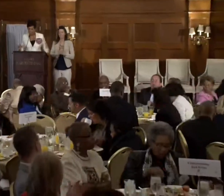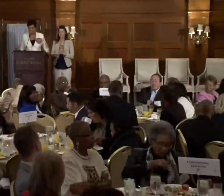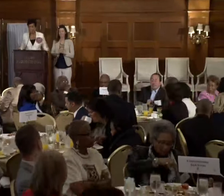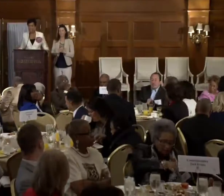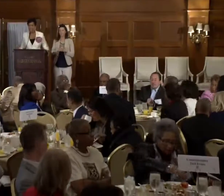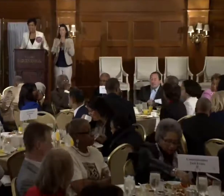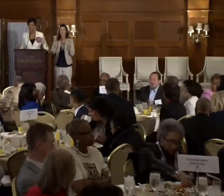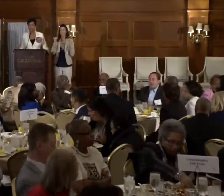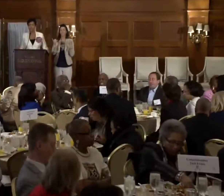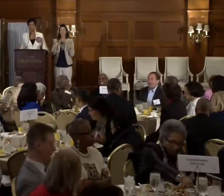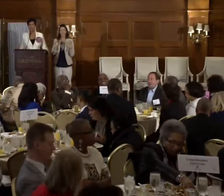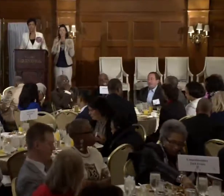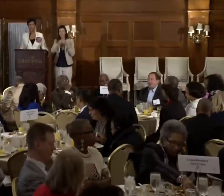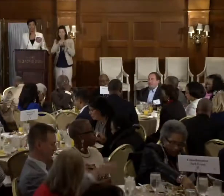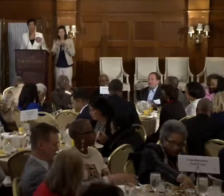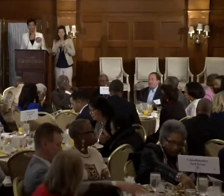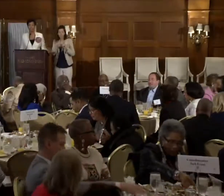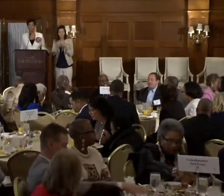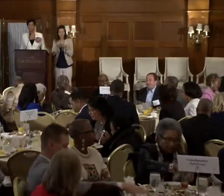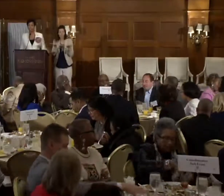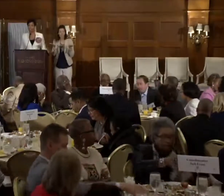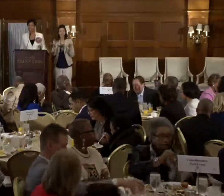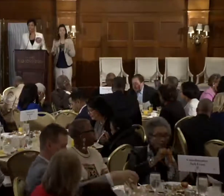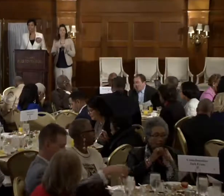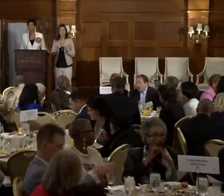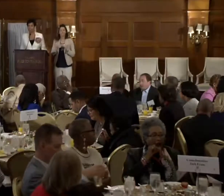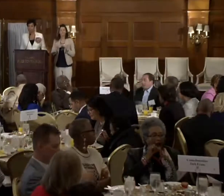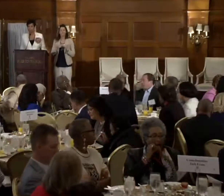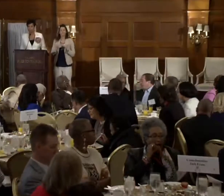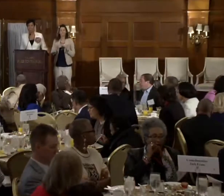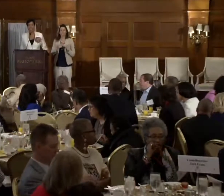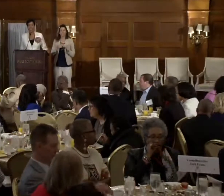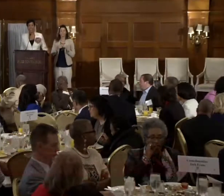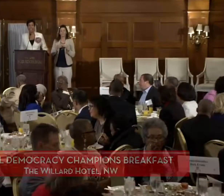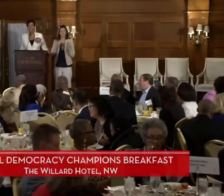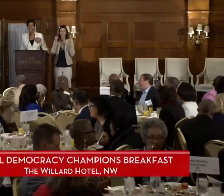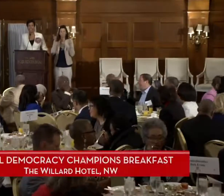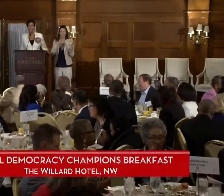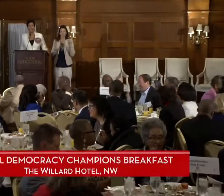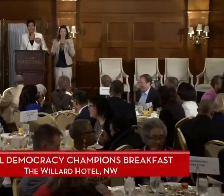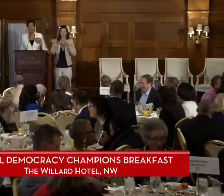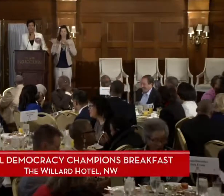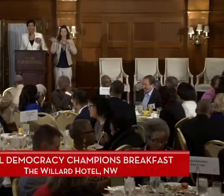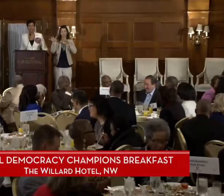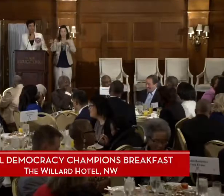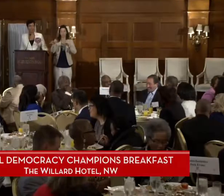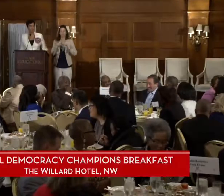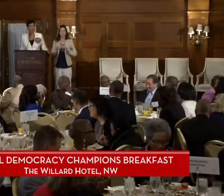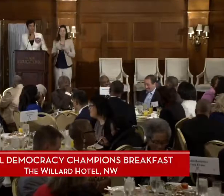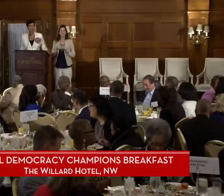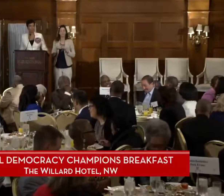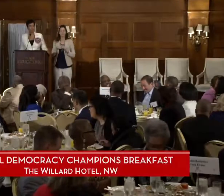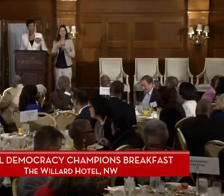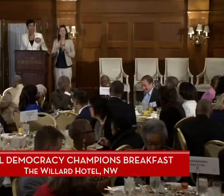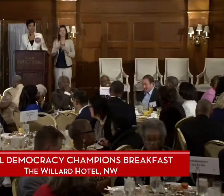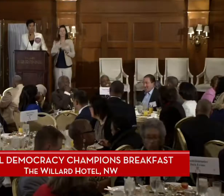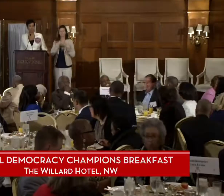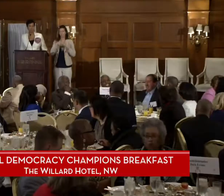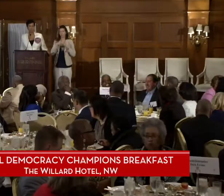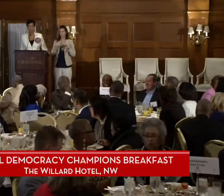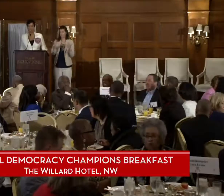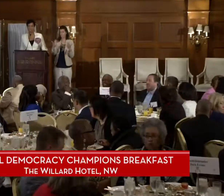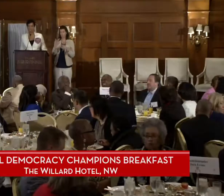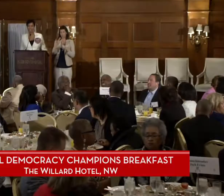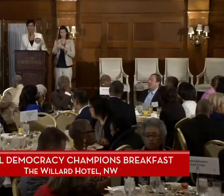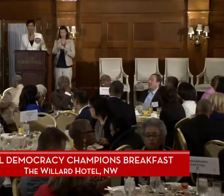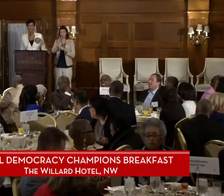Now, friends, we are pretty large in number, and our friends at the Willard are so great